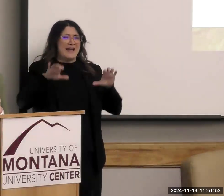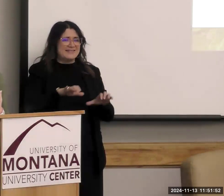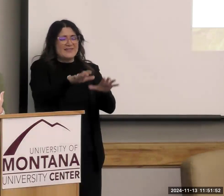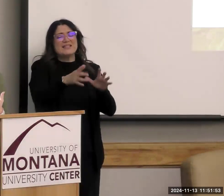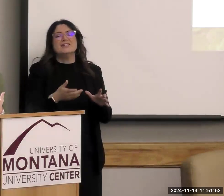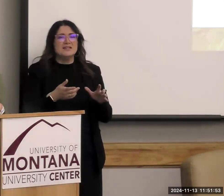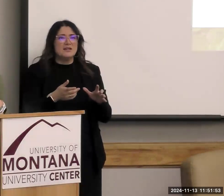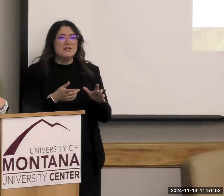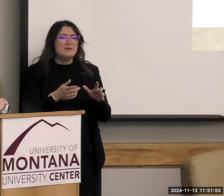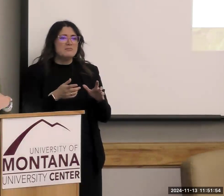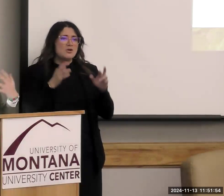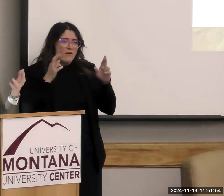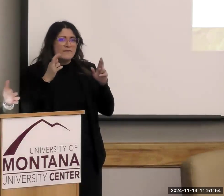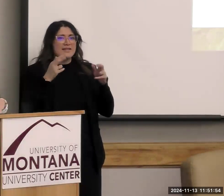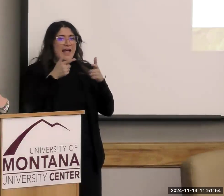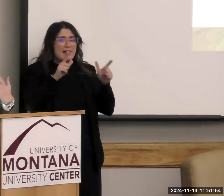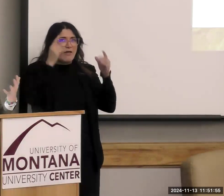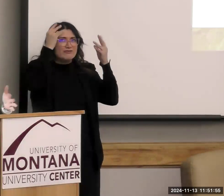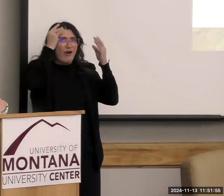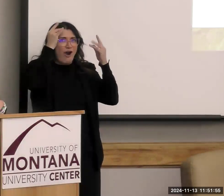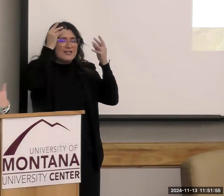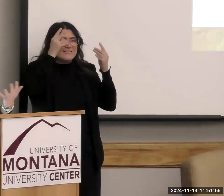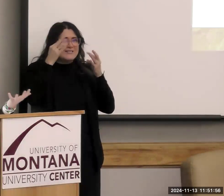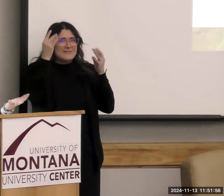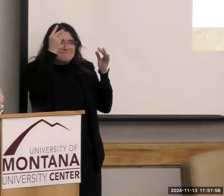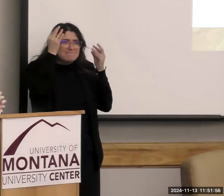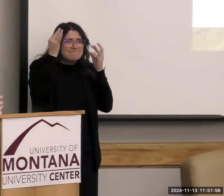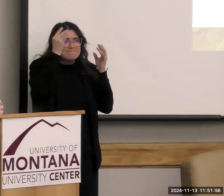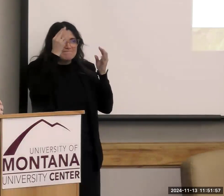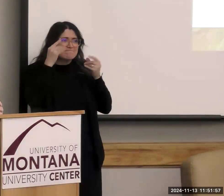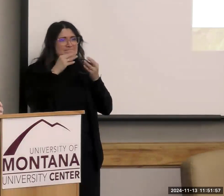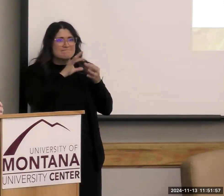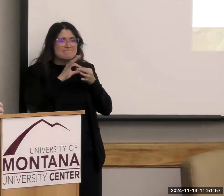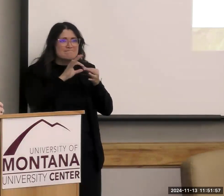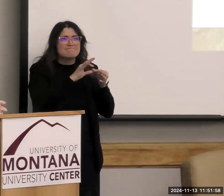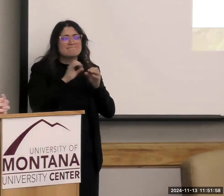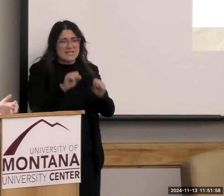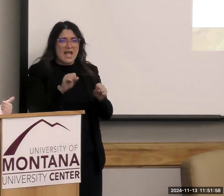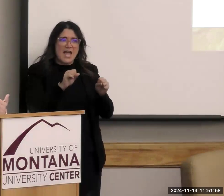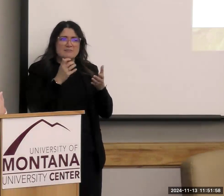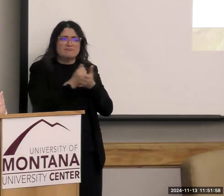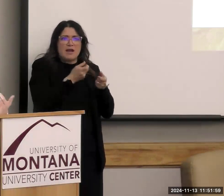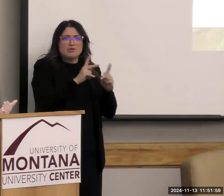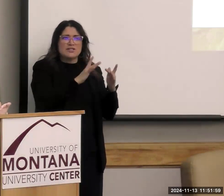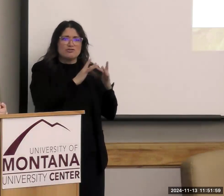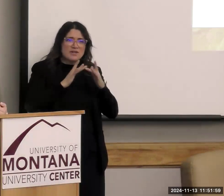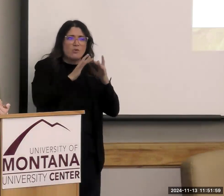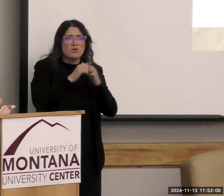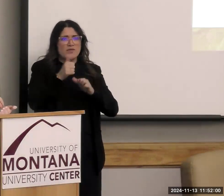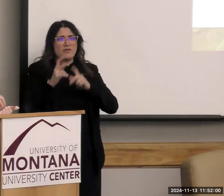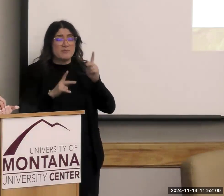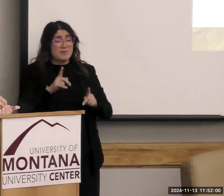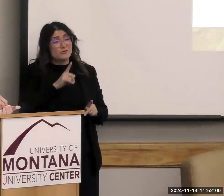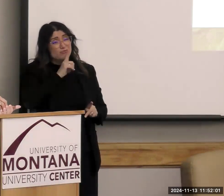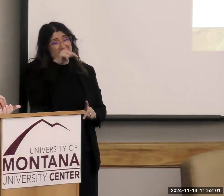allow these thoughts to ruminate during our time together and let these be opportunities as you're networking with others. Because really, truly,